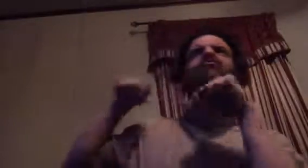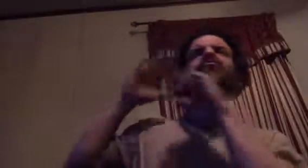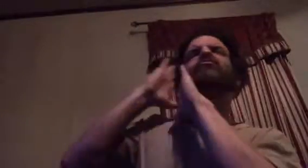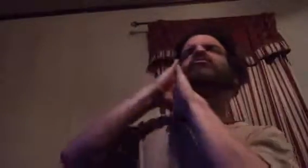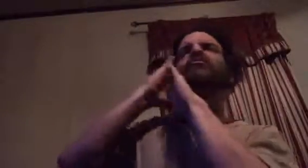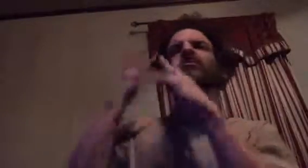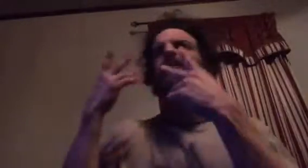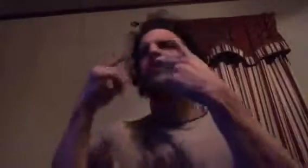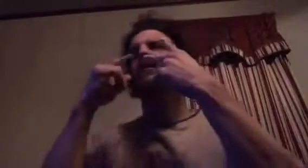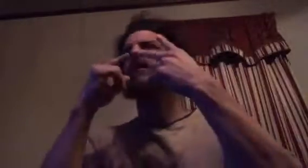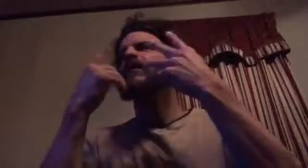let's go.